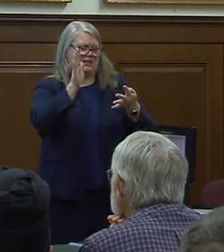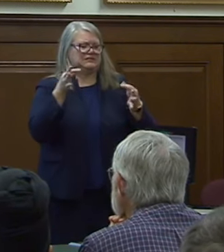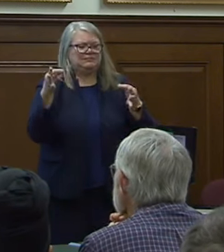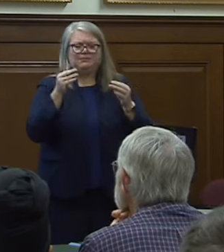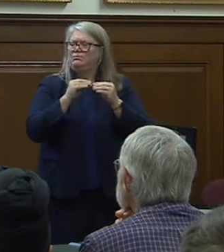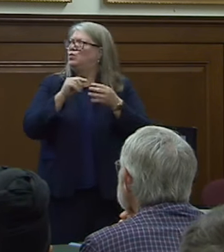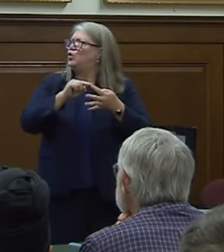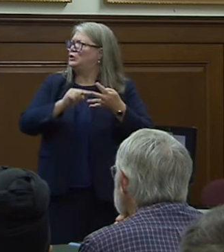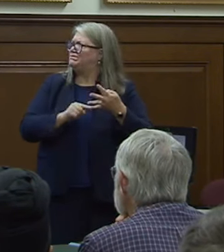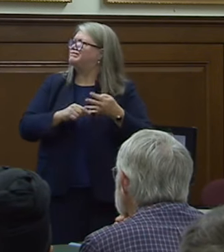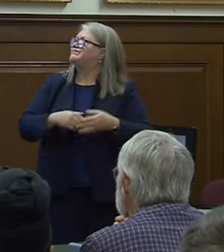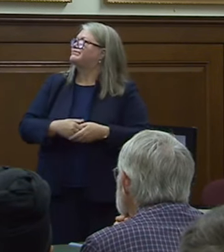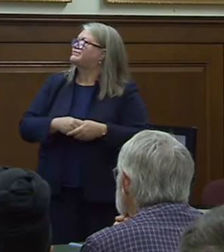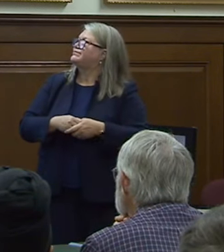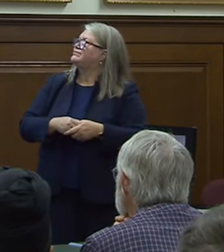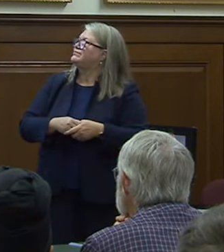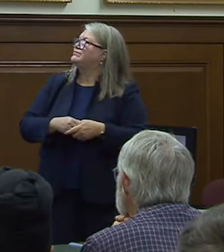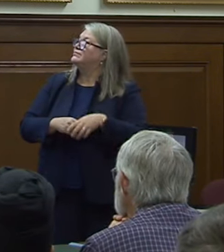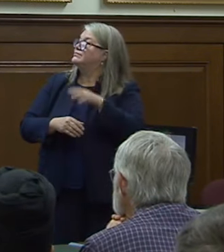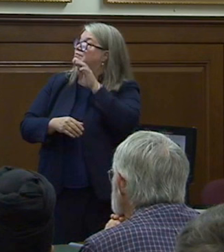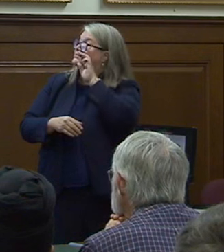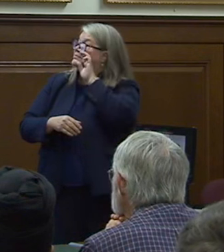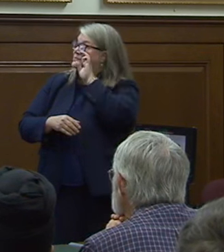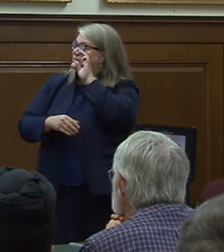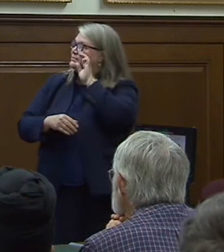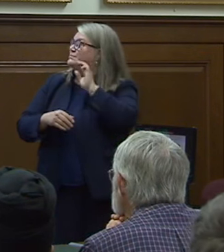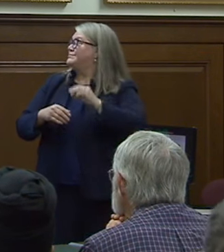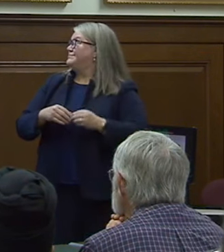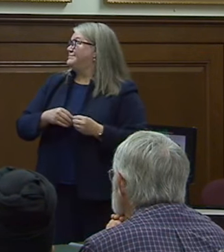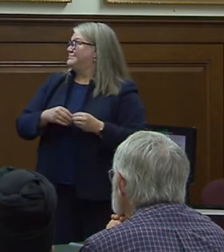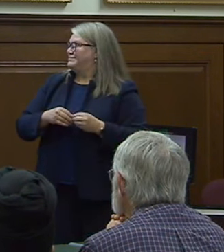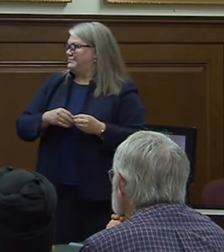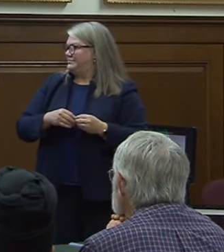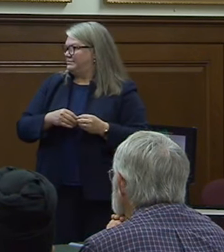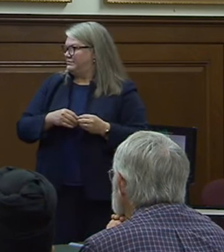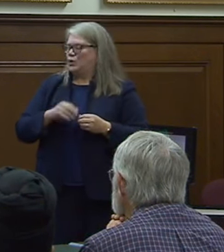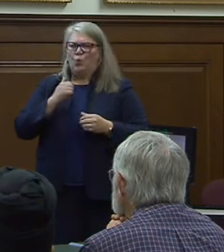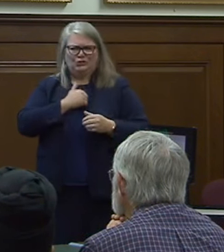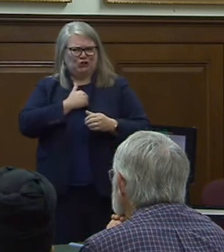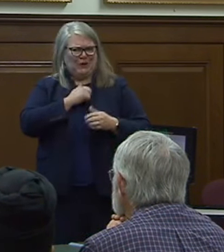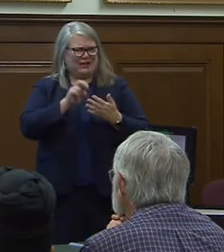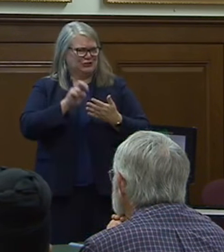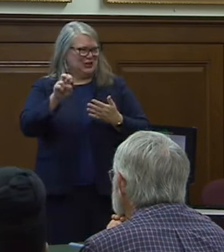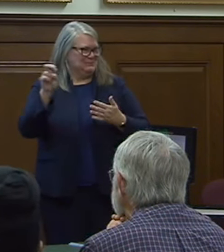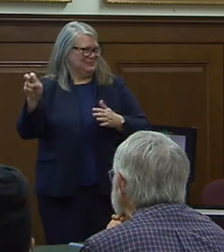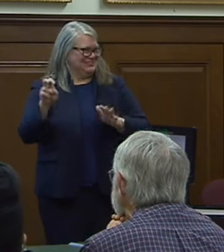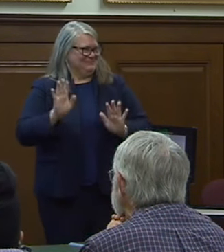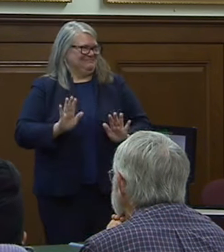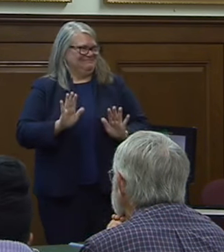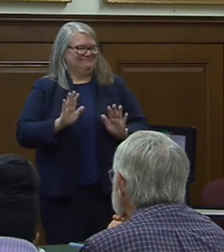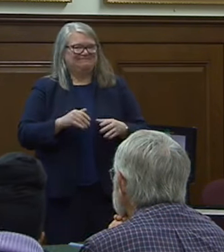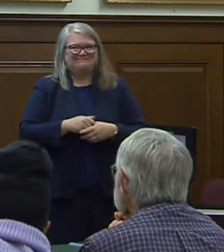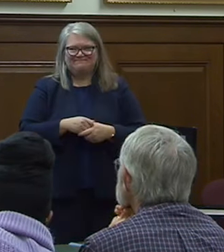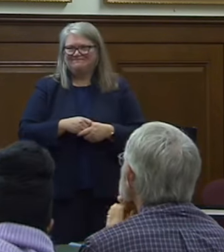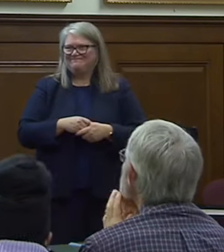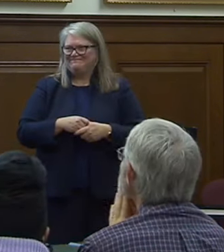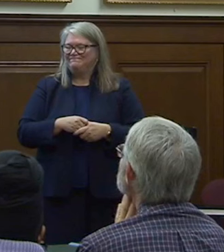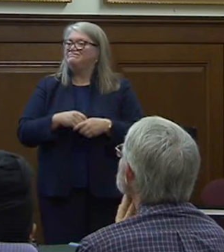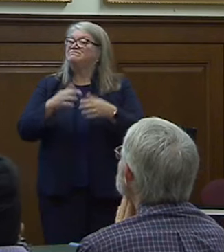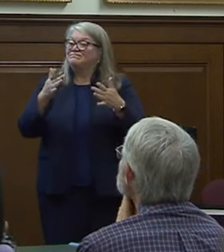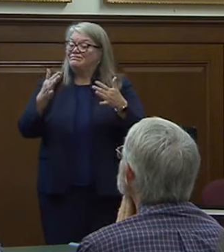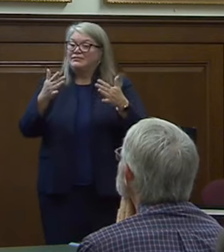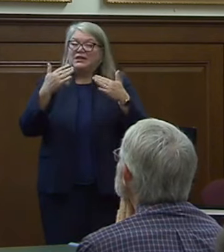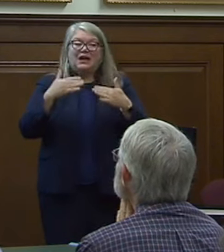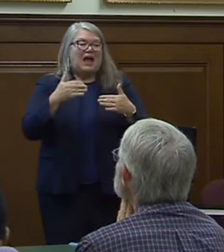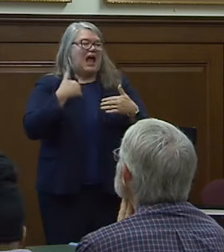sorry about that okay so